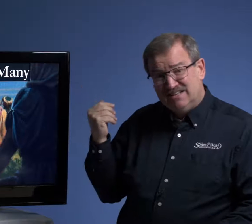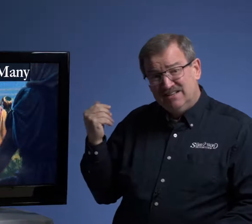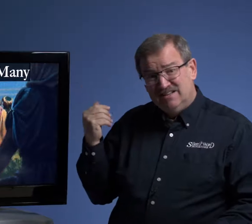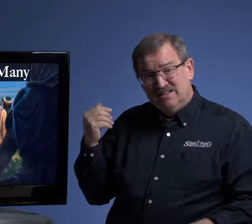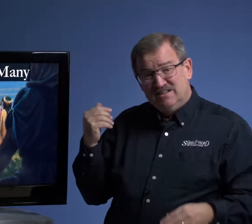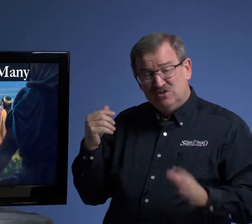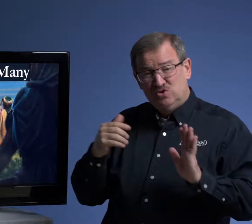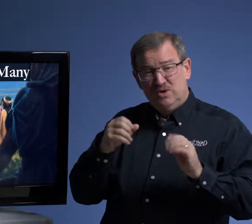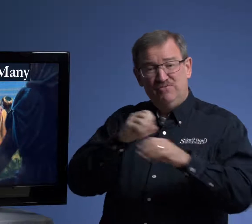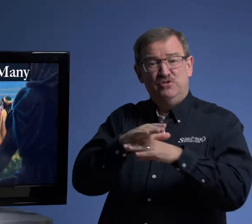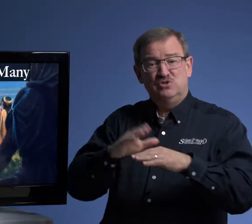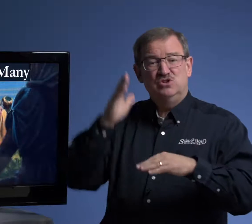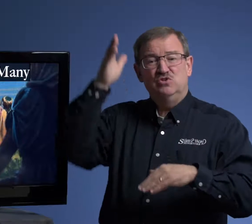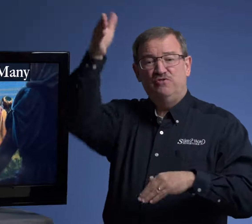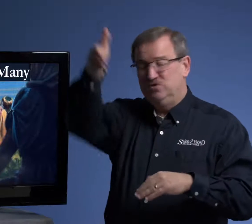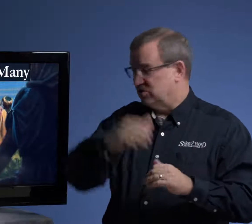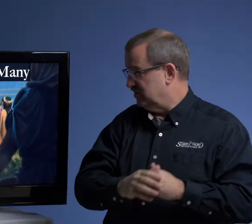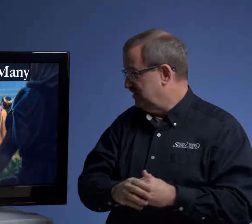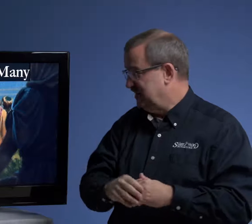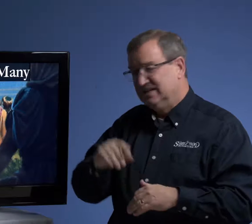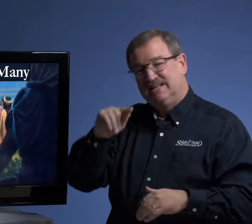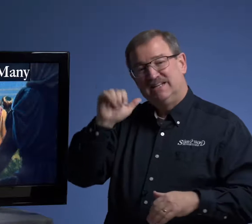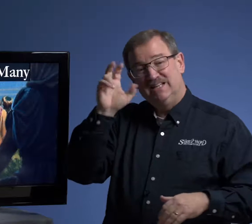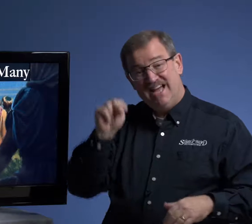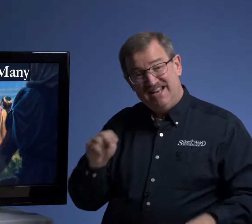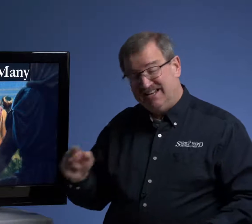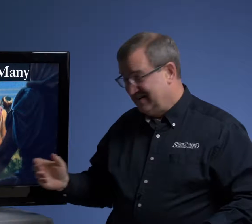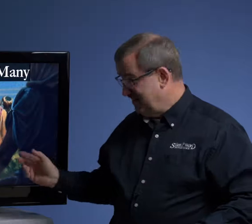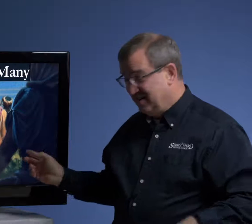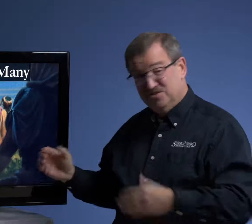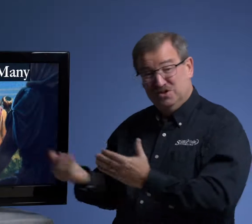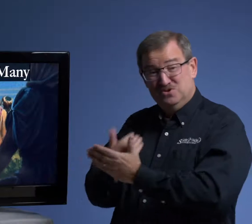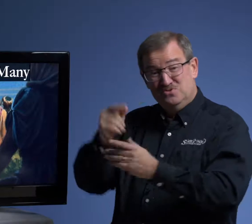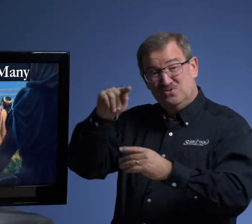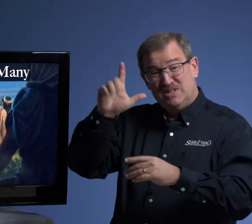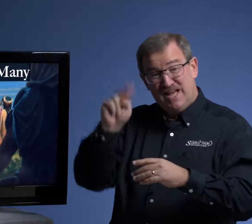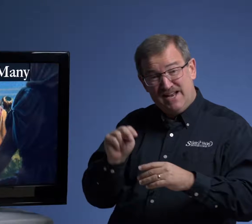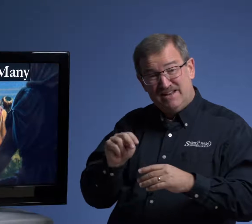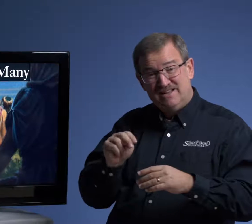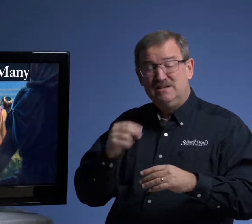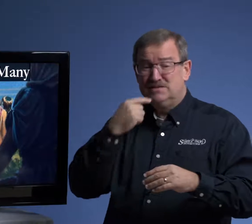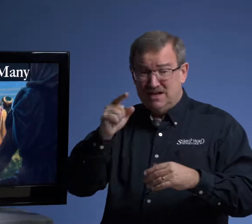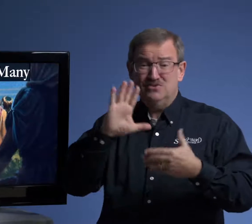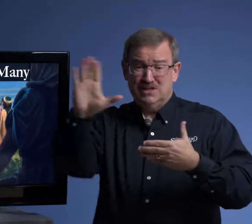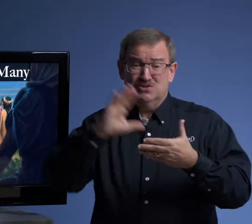to influence your future. Glenn, the new Glenn tells his